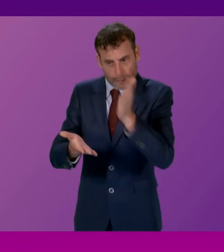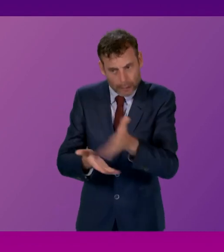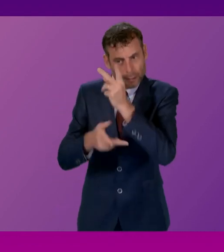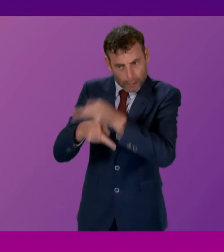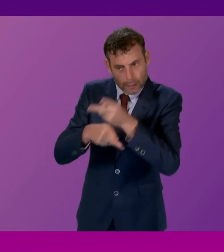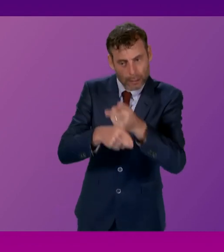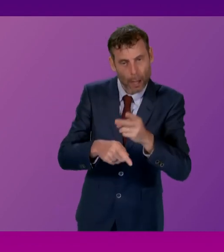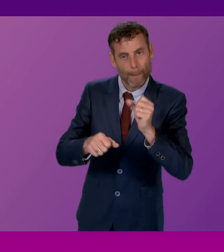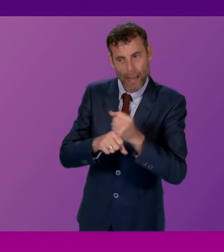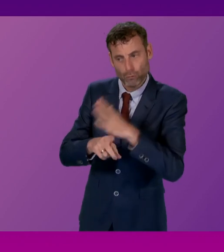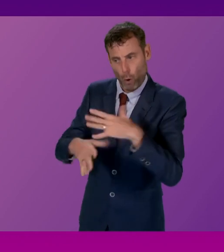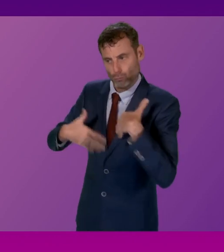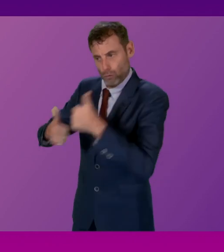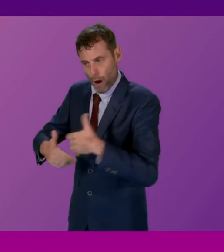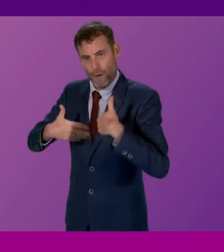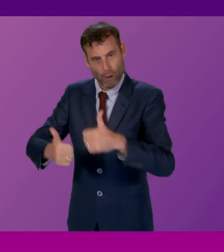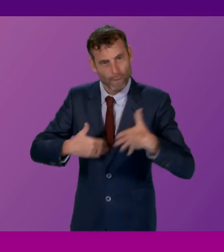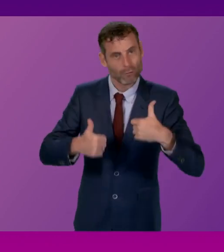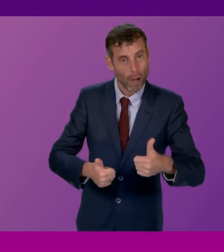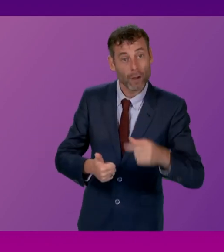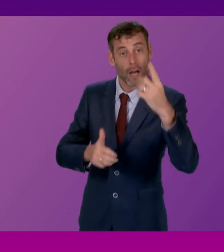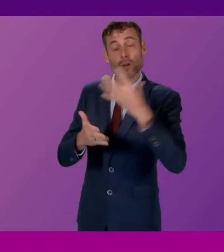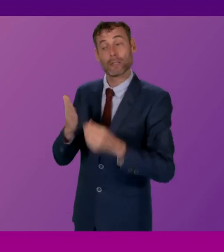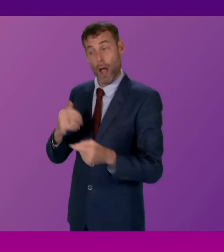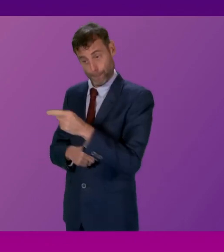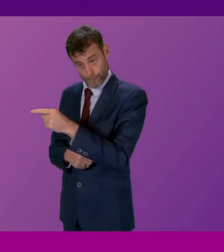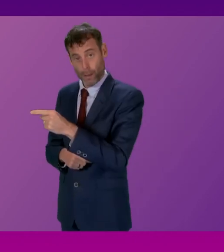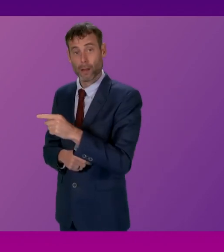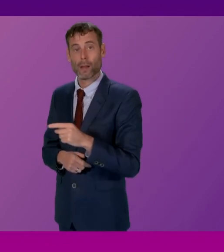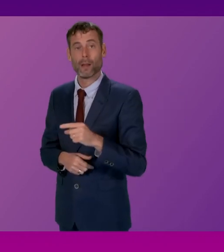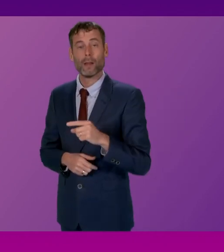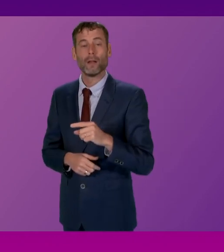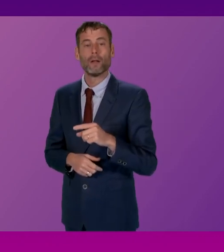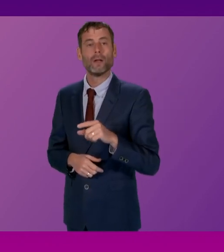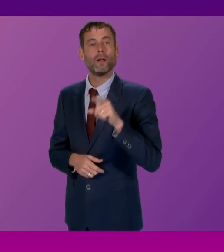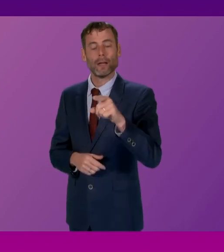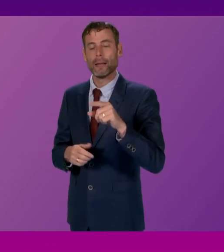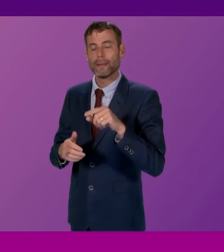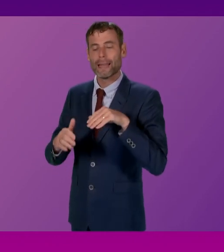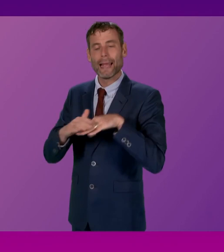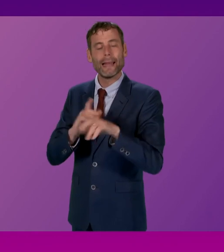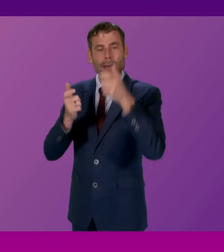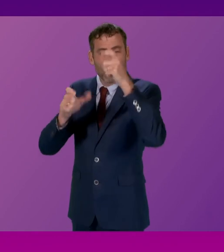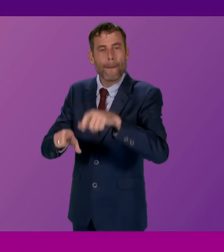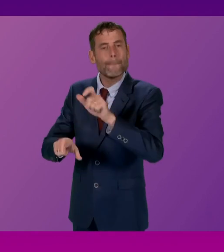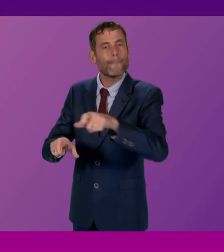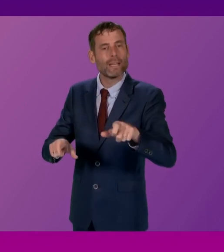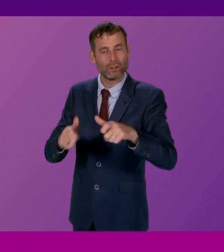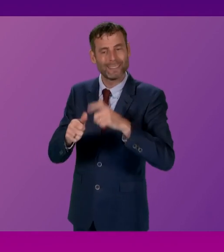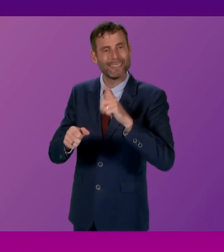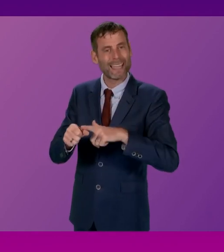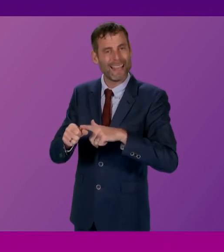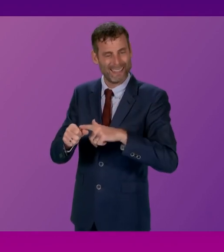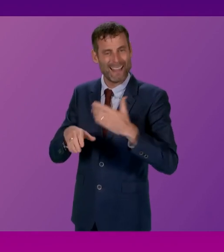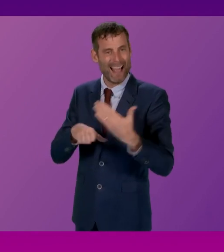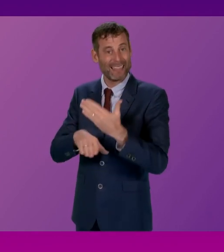aid the recovery. I'll give Sandrish Gulhani one example of that. When we look at inpatient day case activity for quarter